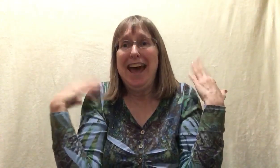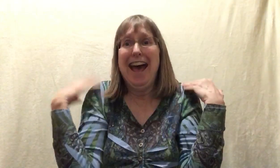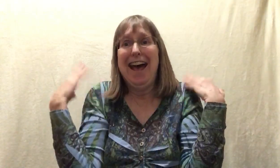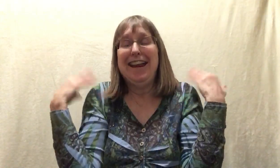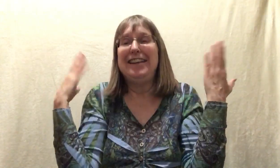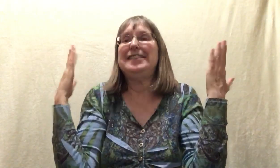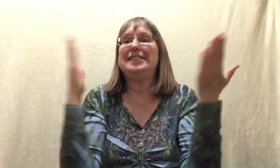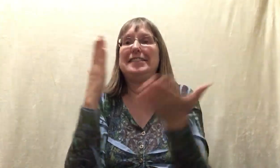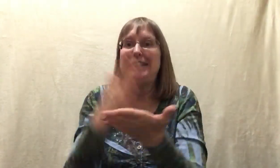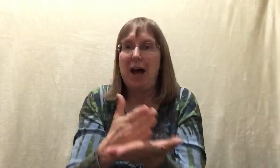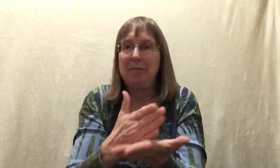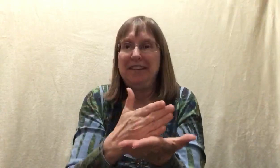and stop.